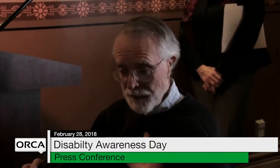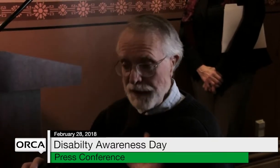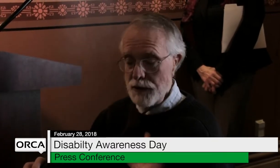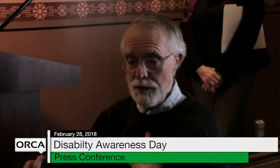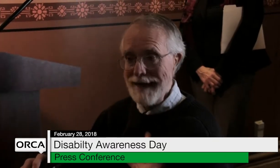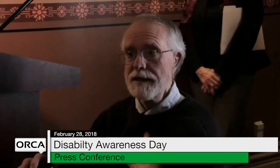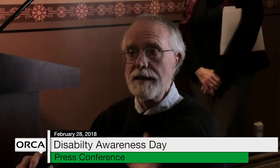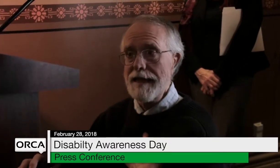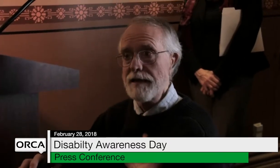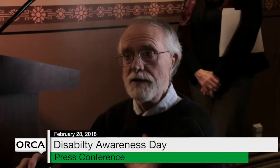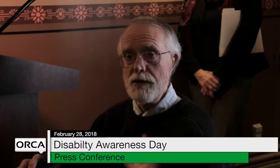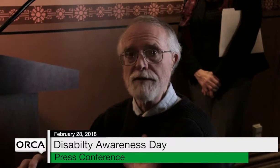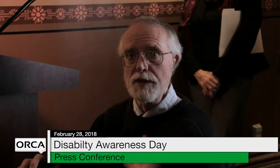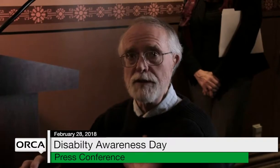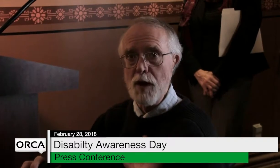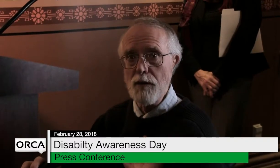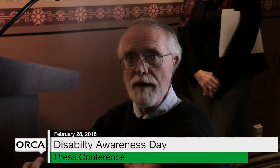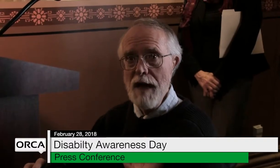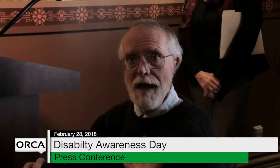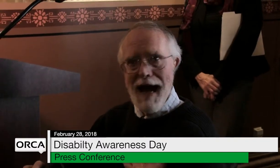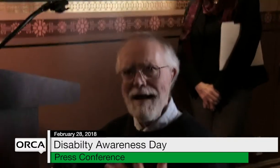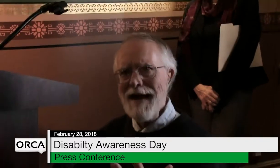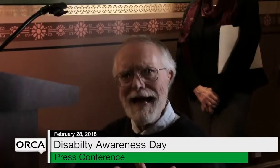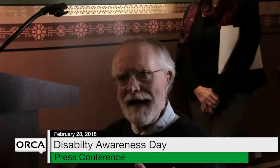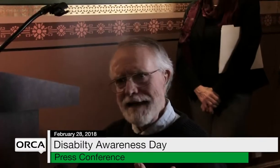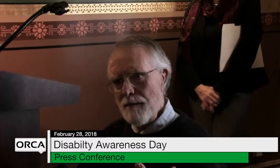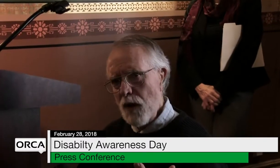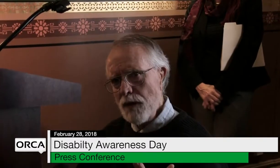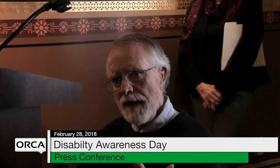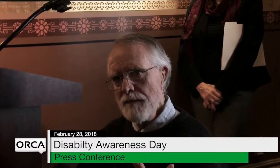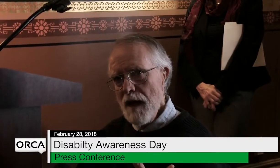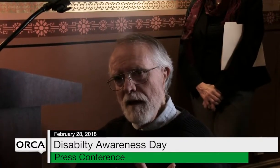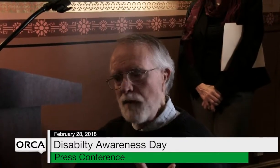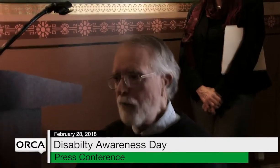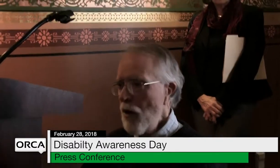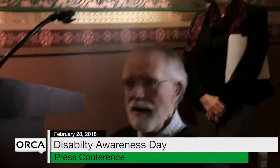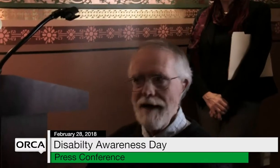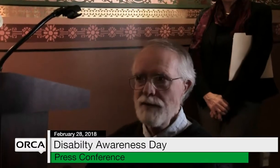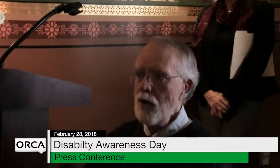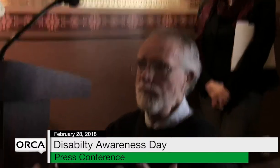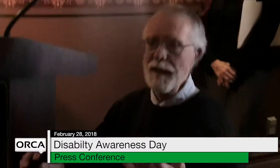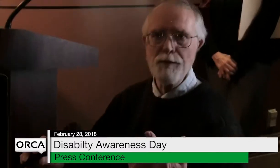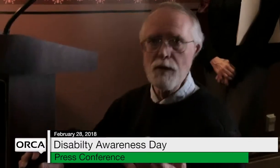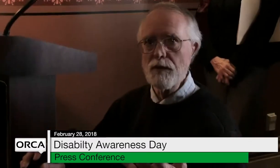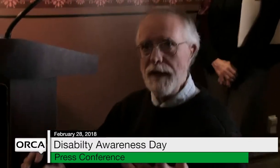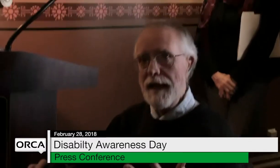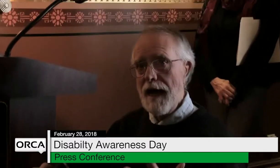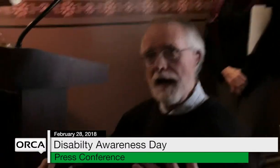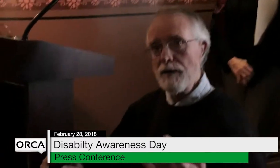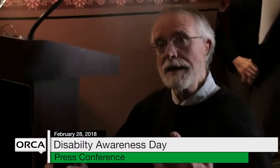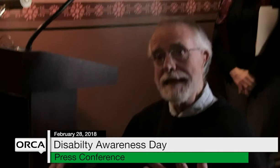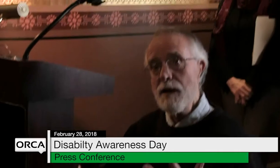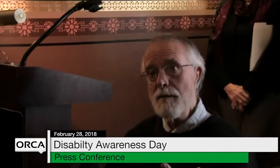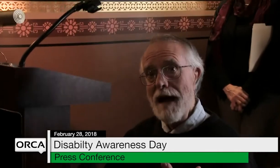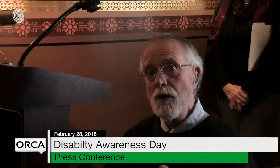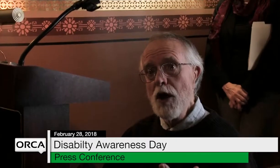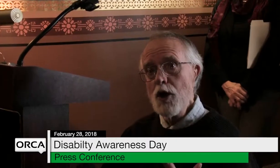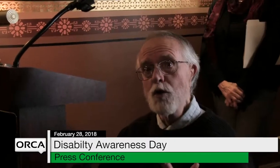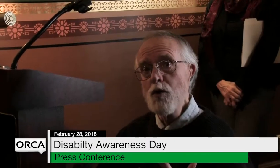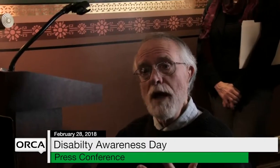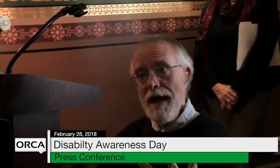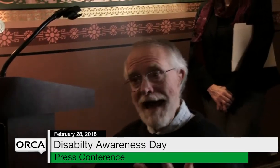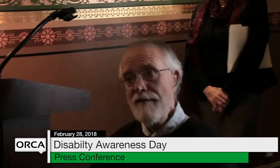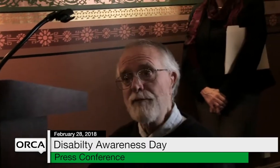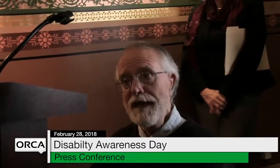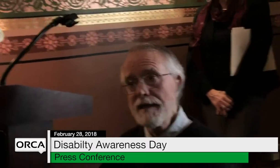Participant Directed Attendant Services Program, I'm not on that program. But boy, I've known people that I really care about